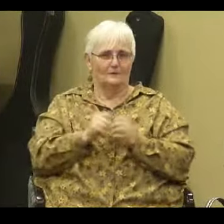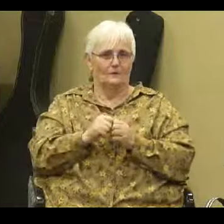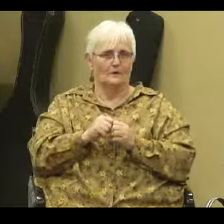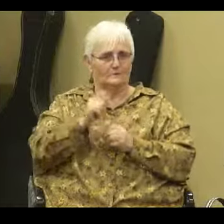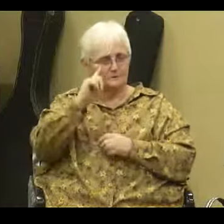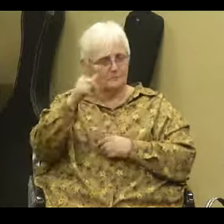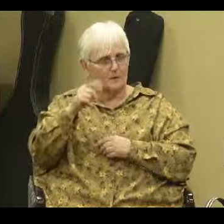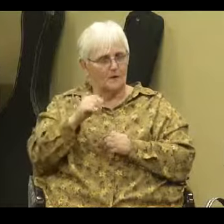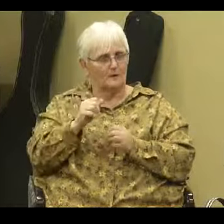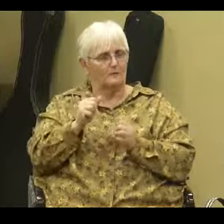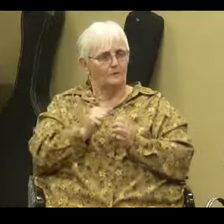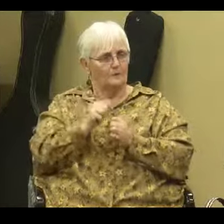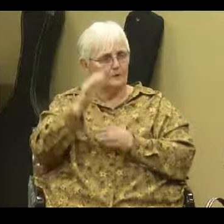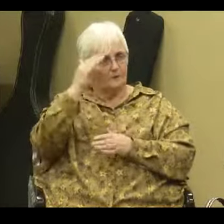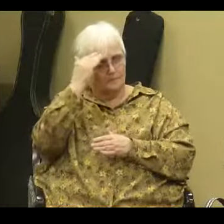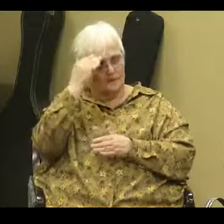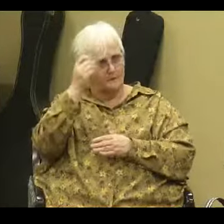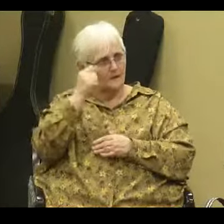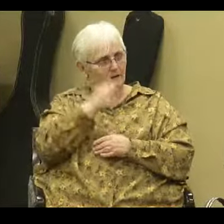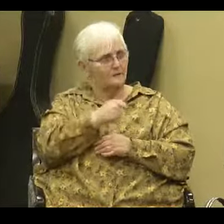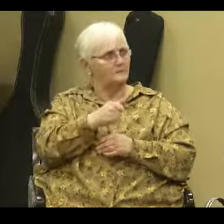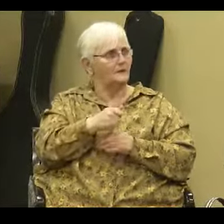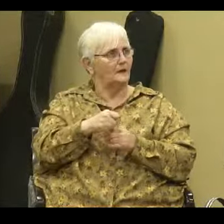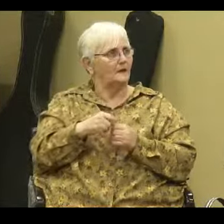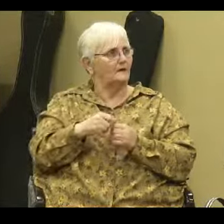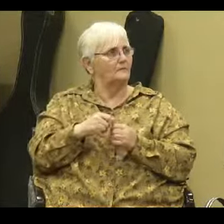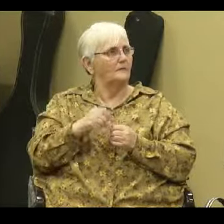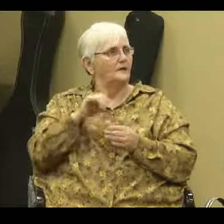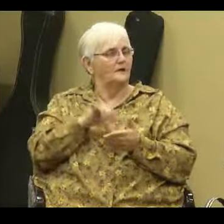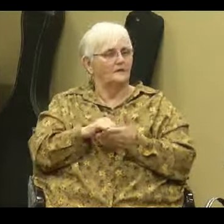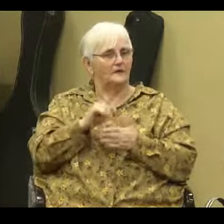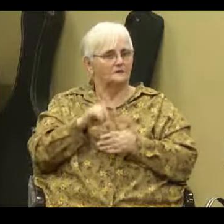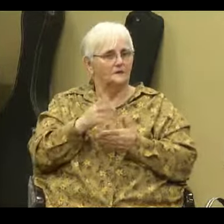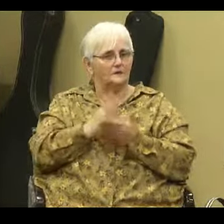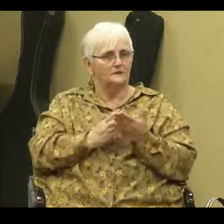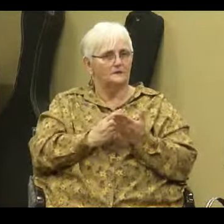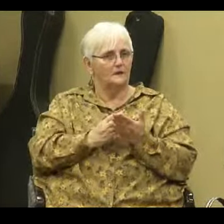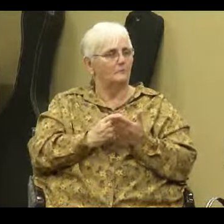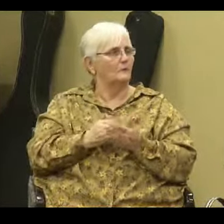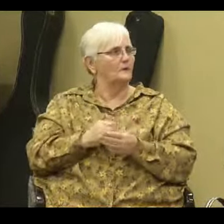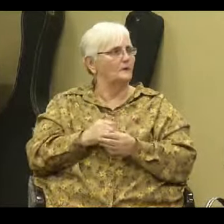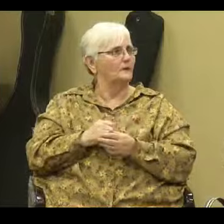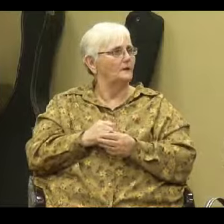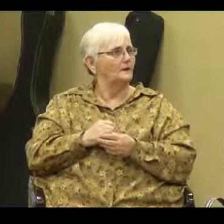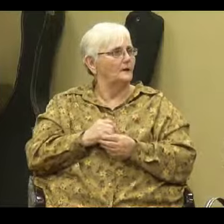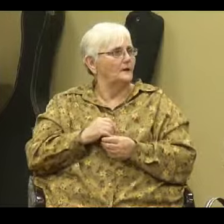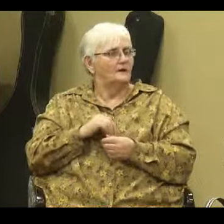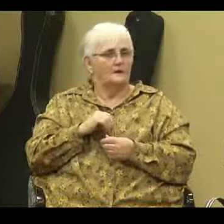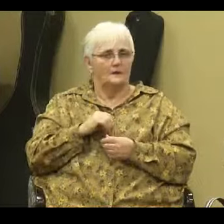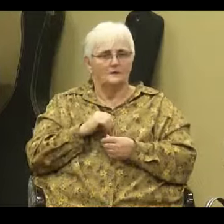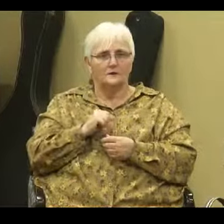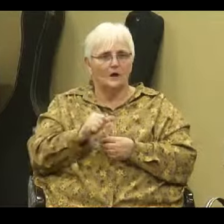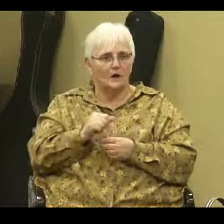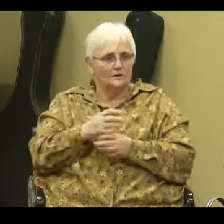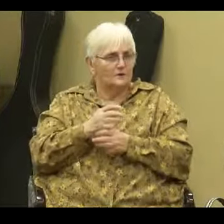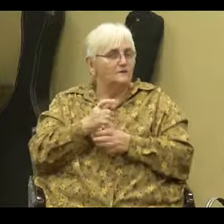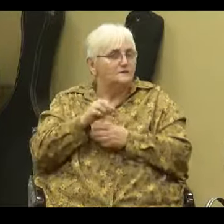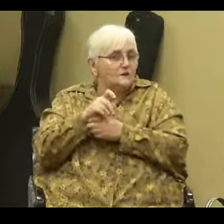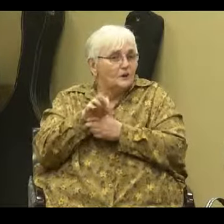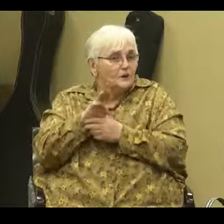or intellectual. That, to me, that's just someone who is, they're not secure in themselves, and so they